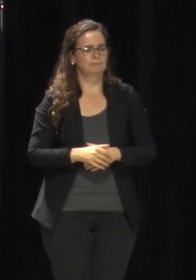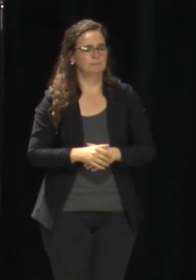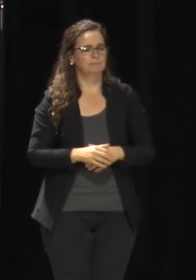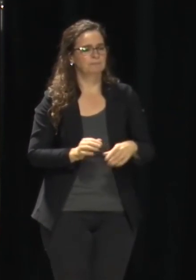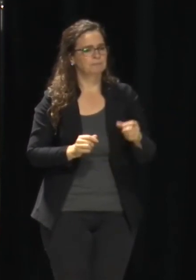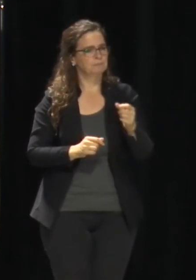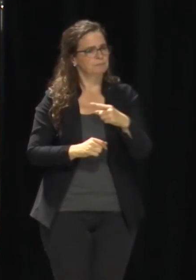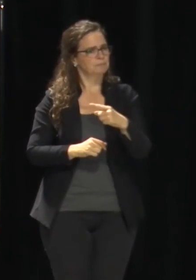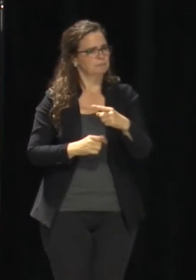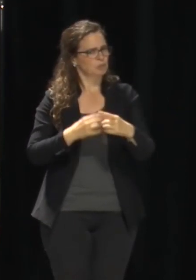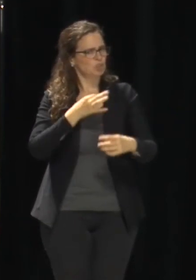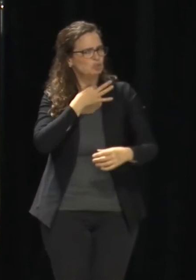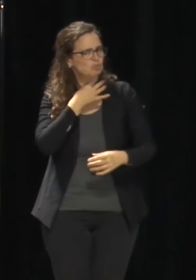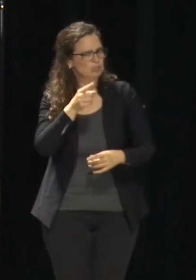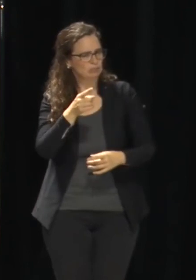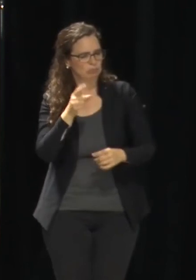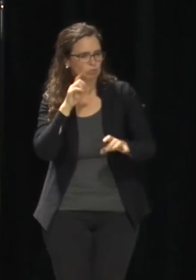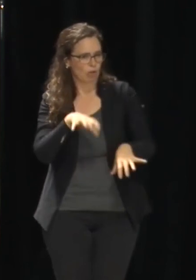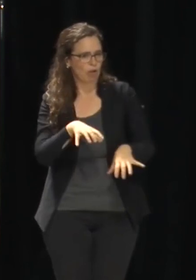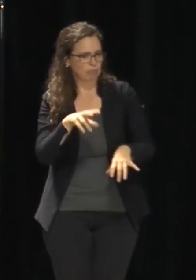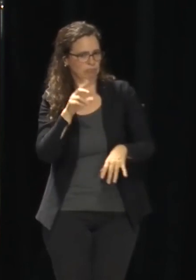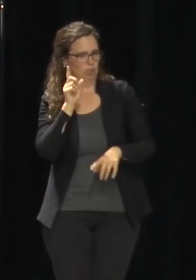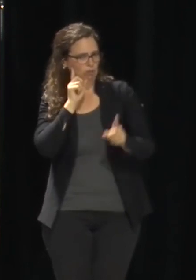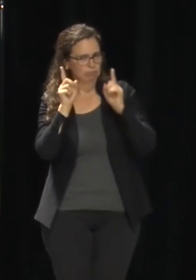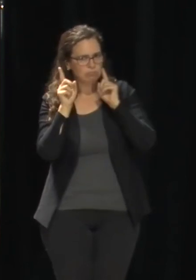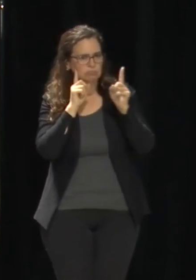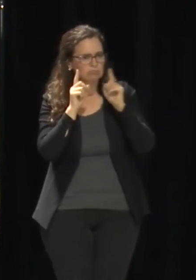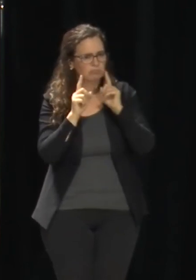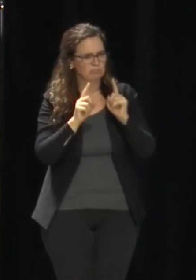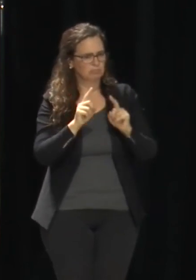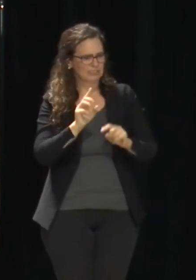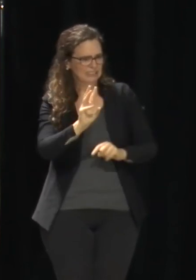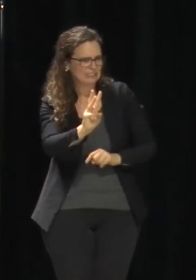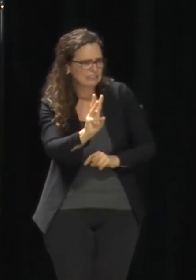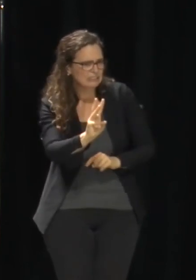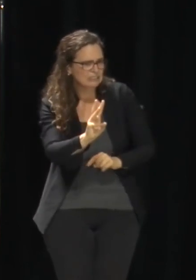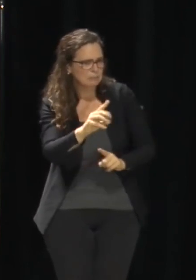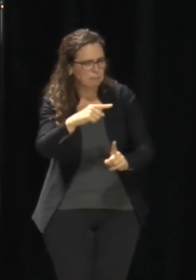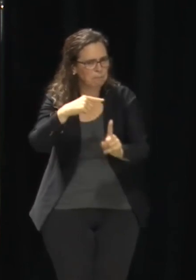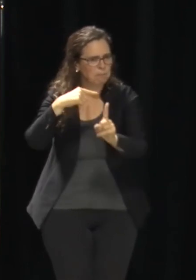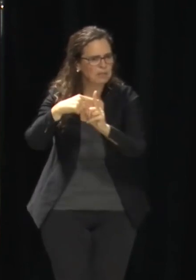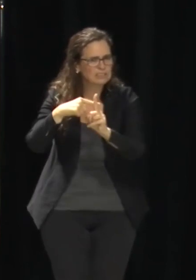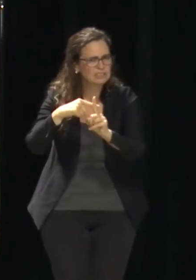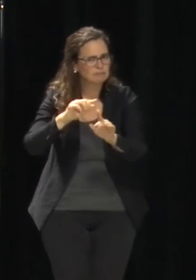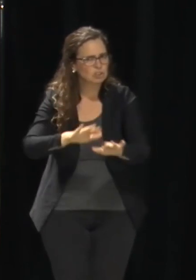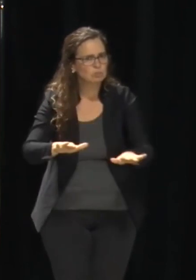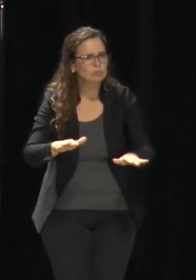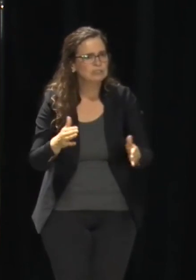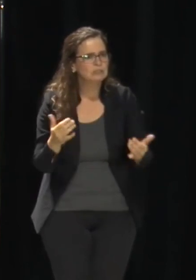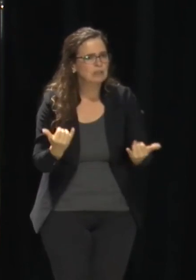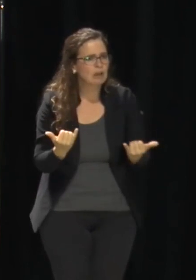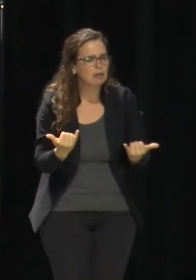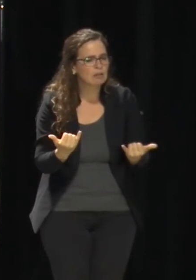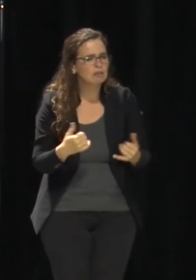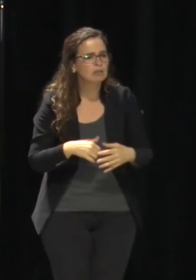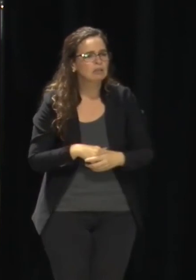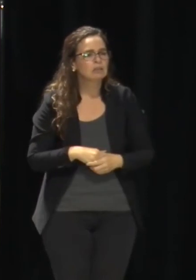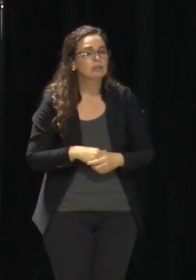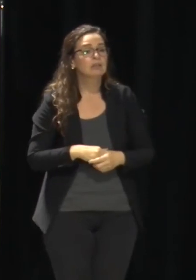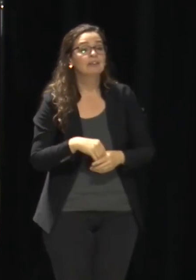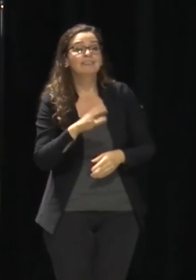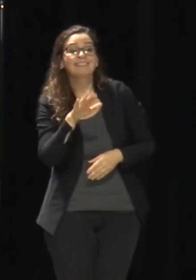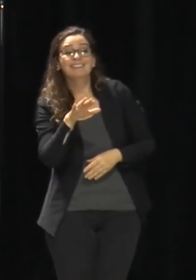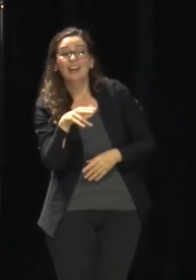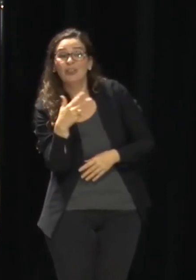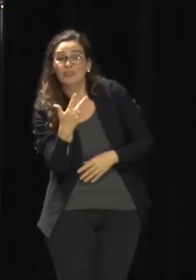You know, and I think now that people are kids are